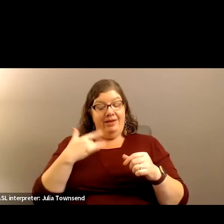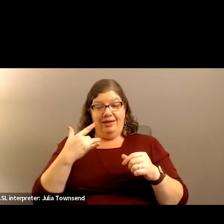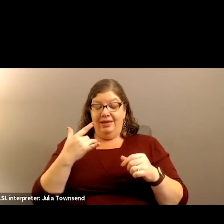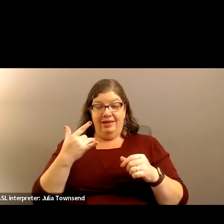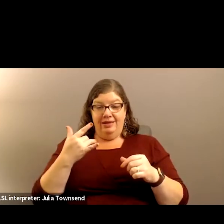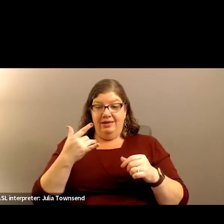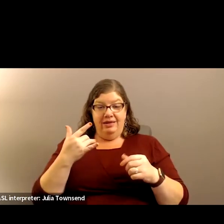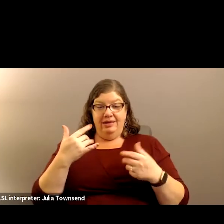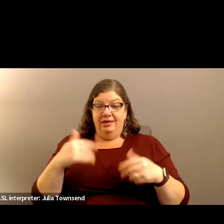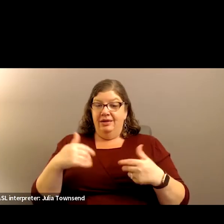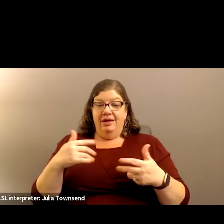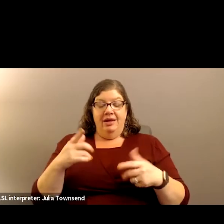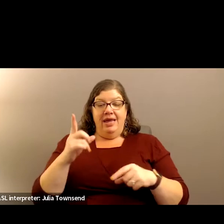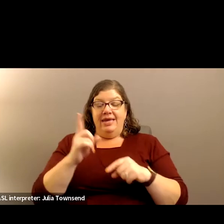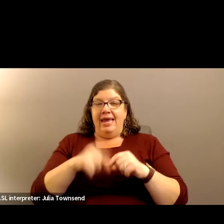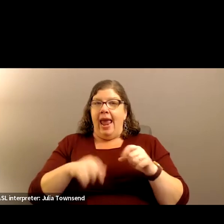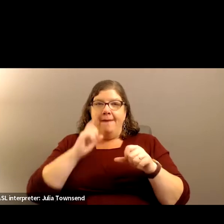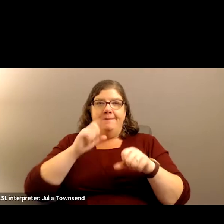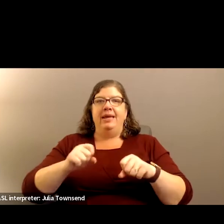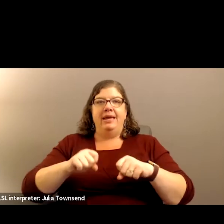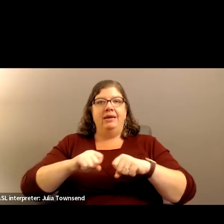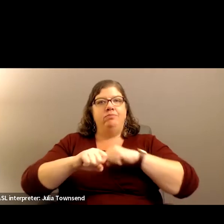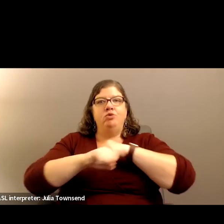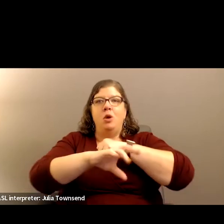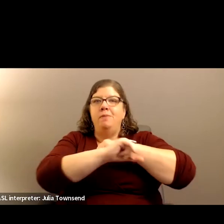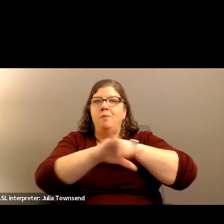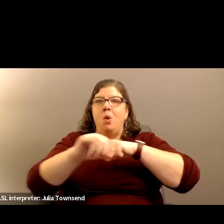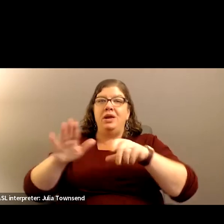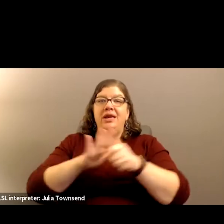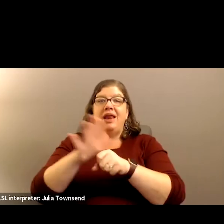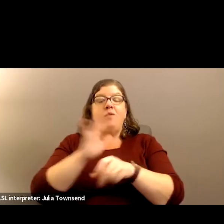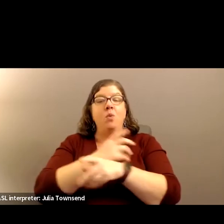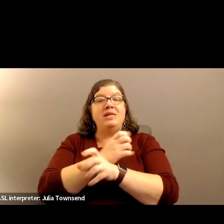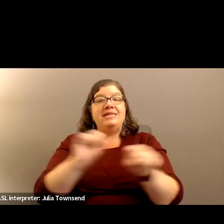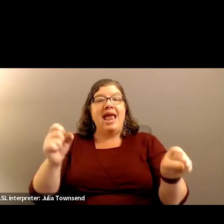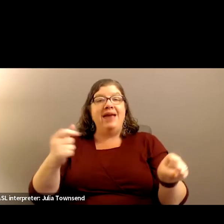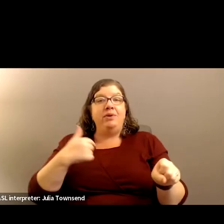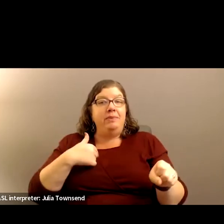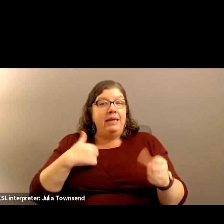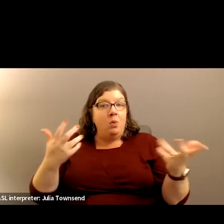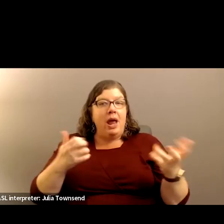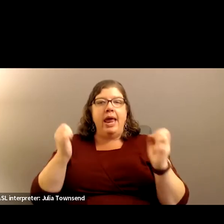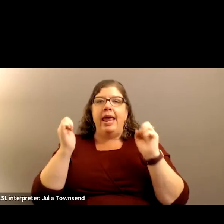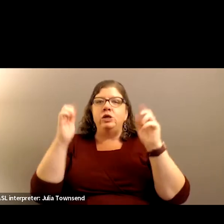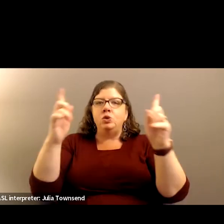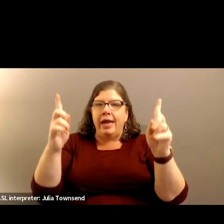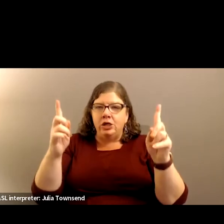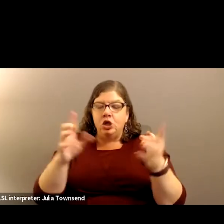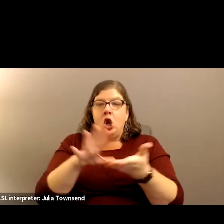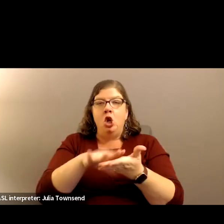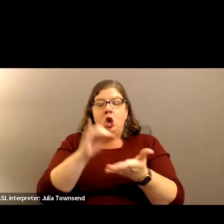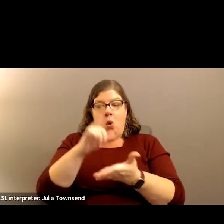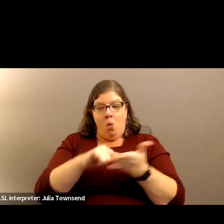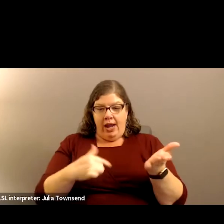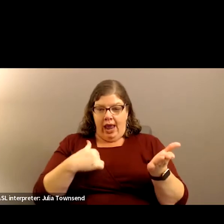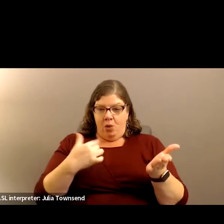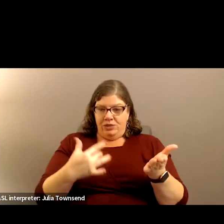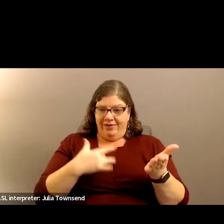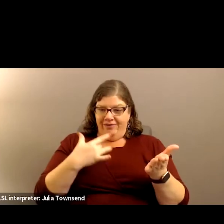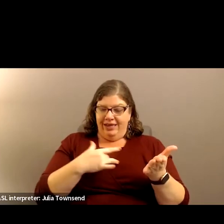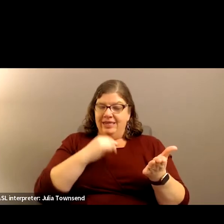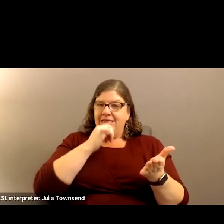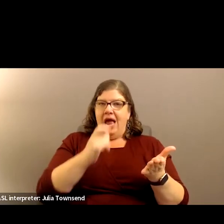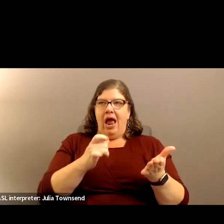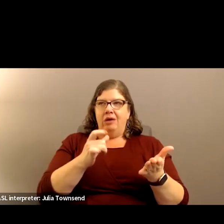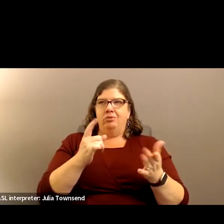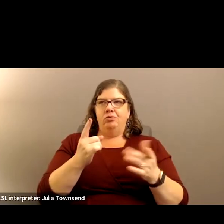can't be like promoted enough because what saved me was education. Like learning that what I was feeling is